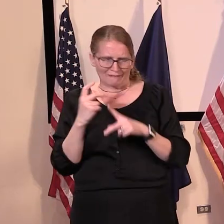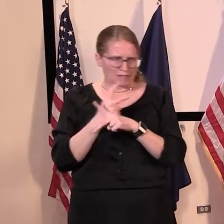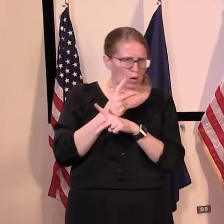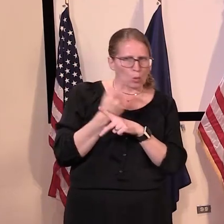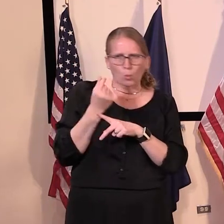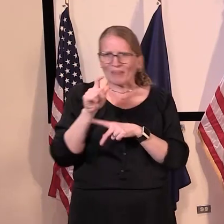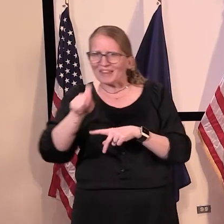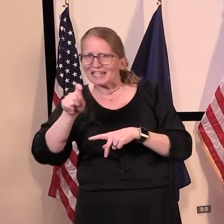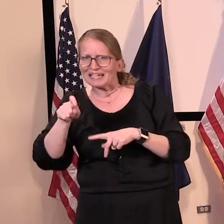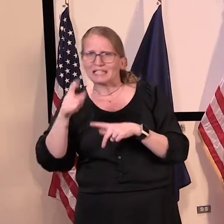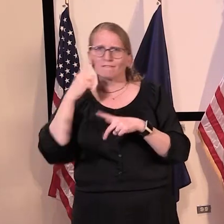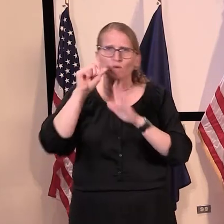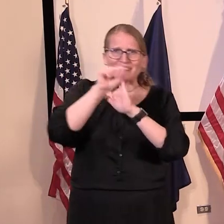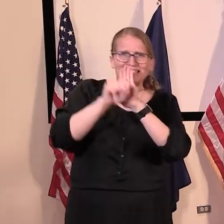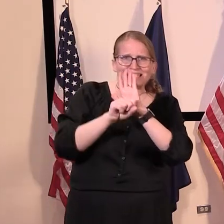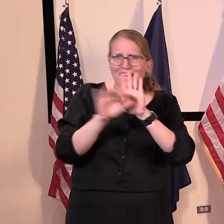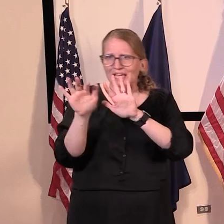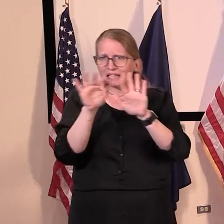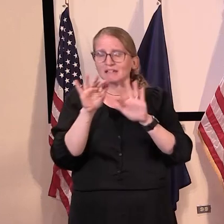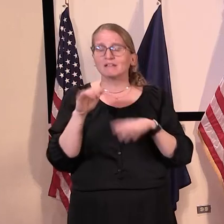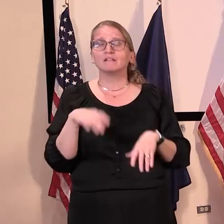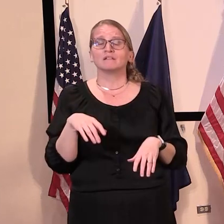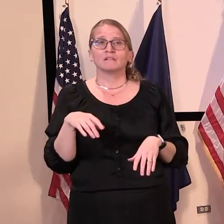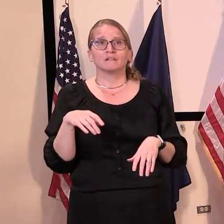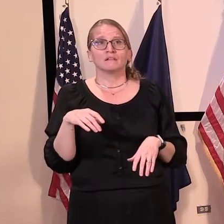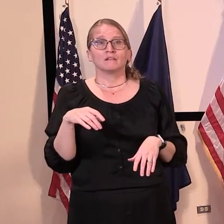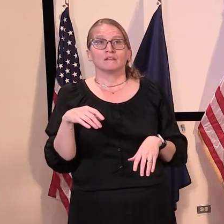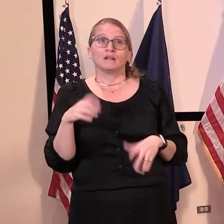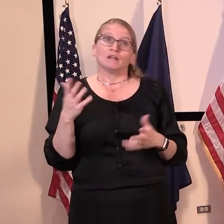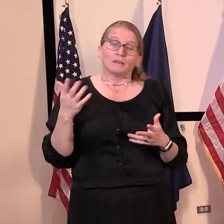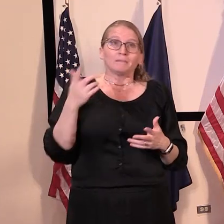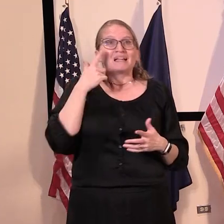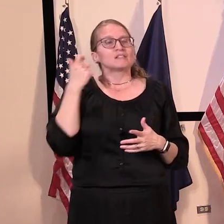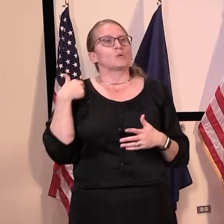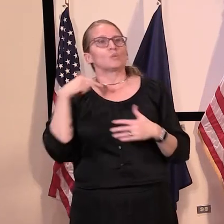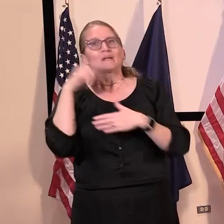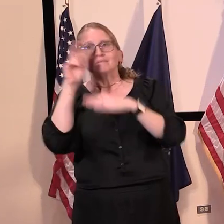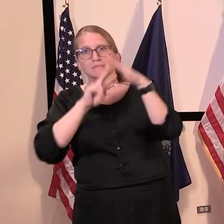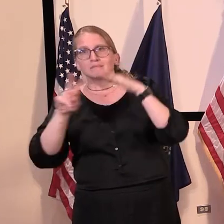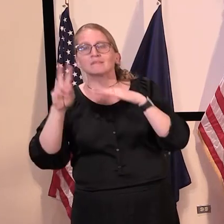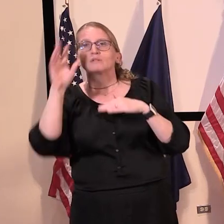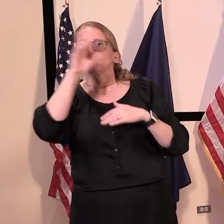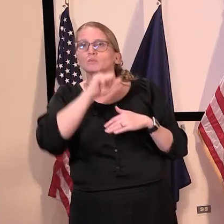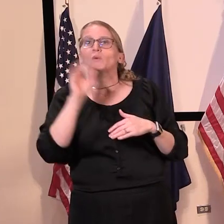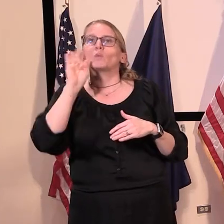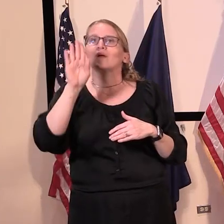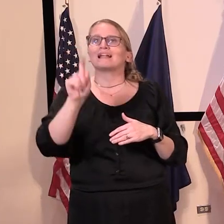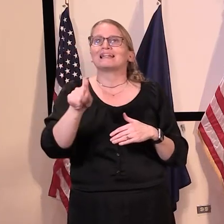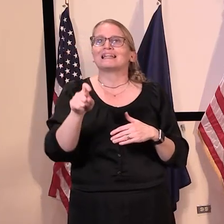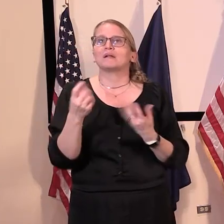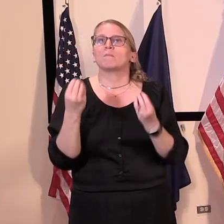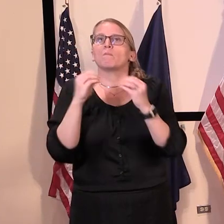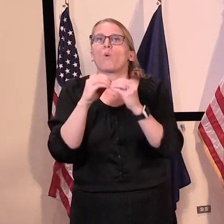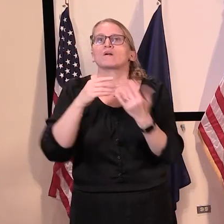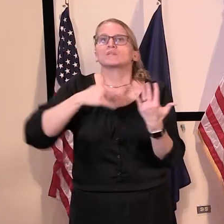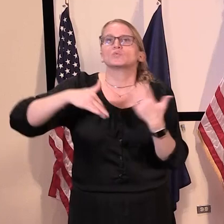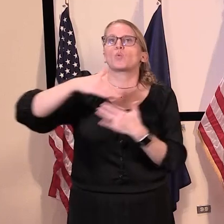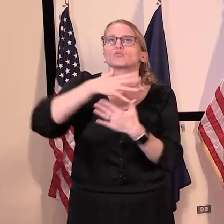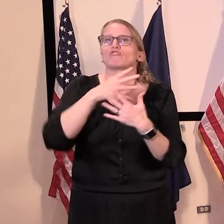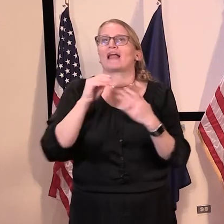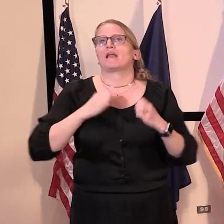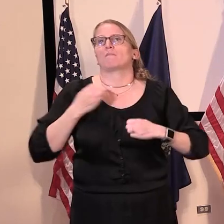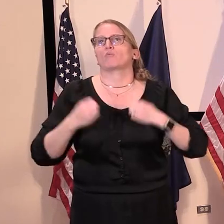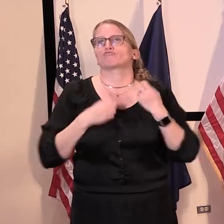Uh, in particular, our expectation is that there are going to be increased needs, uh, for social and emotional support for students. Um,